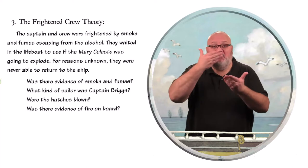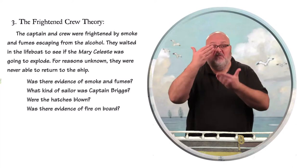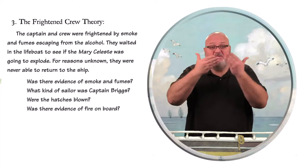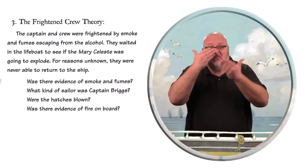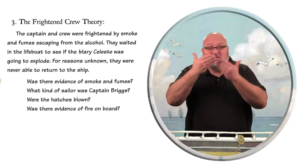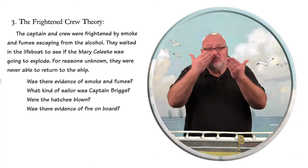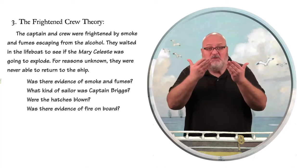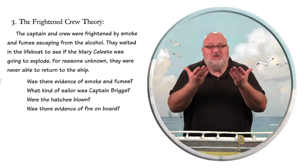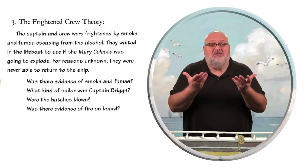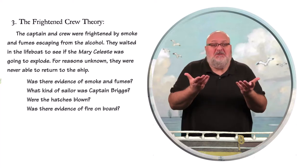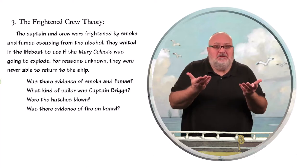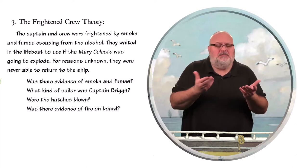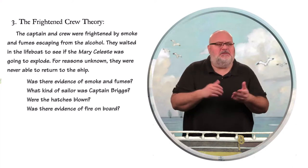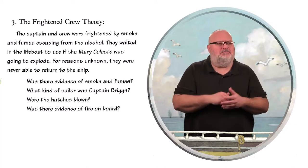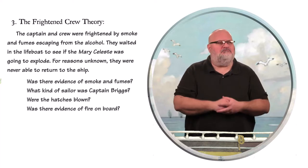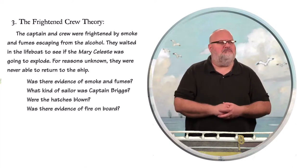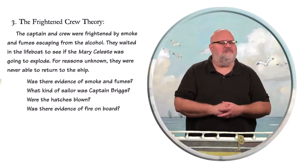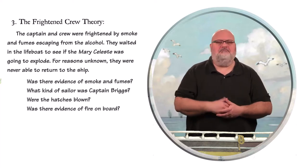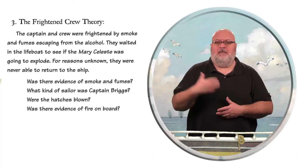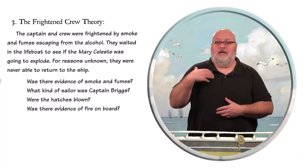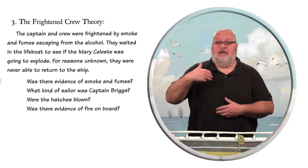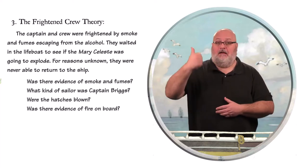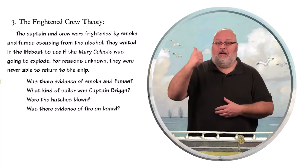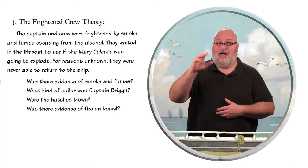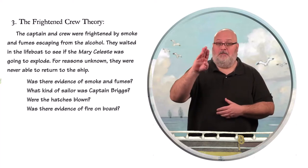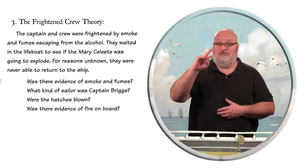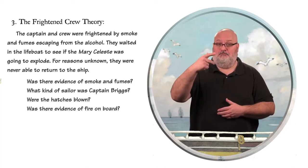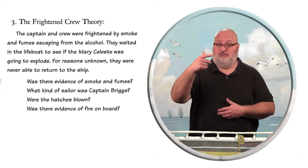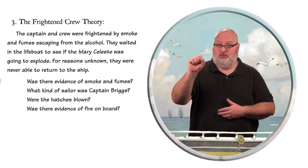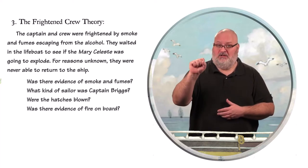Was there evidence of smoke and fumes?